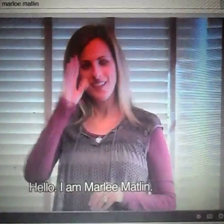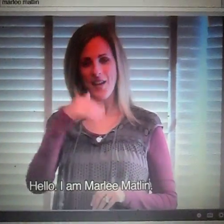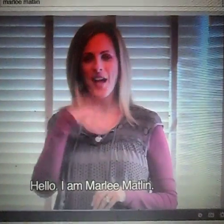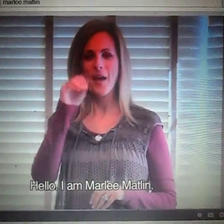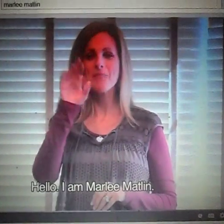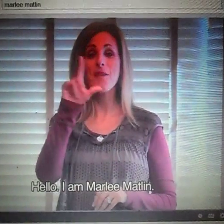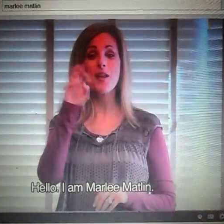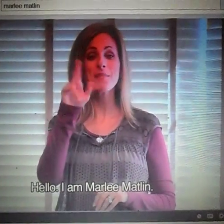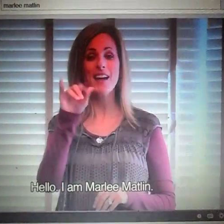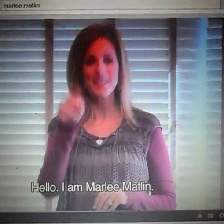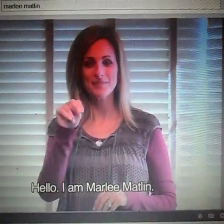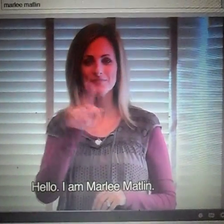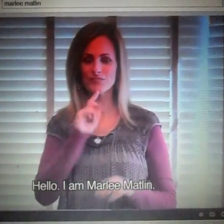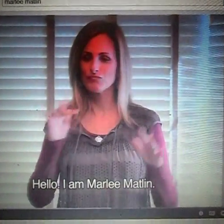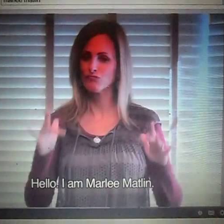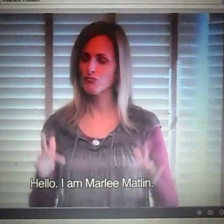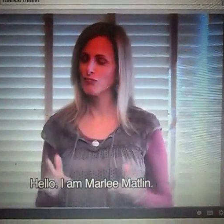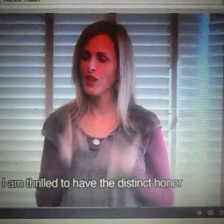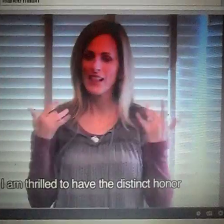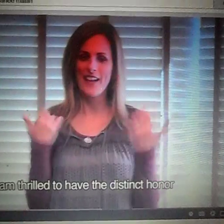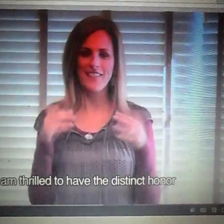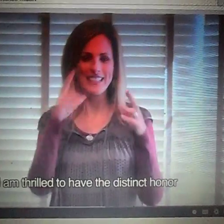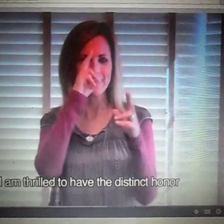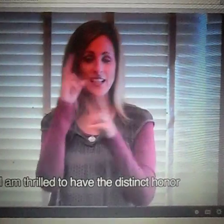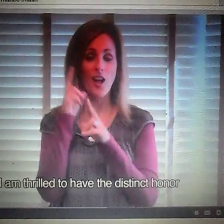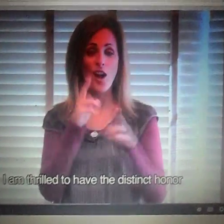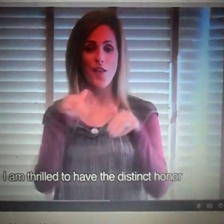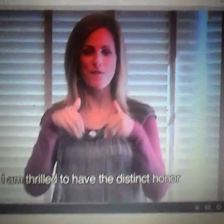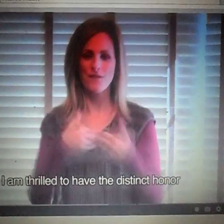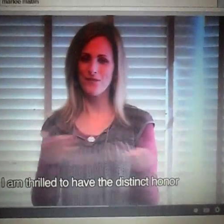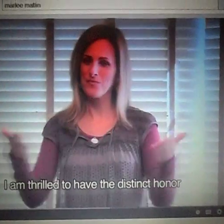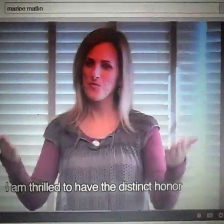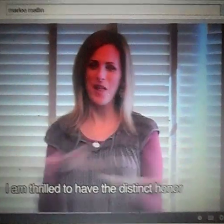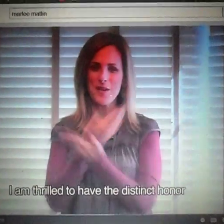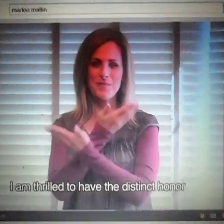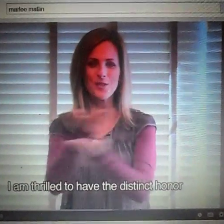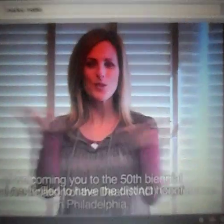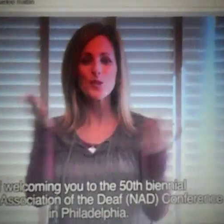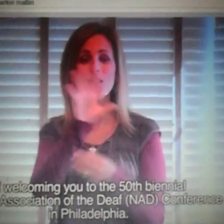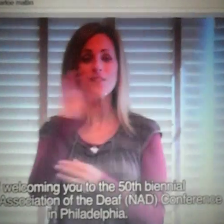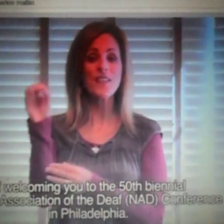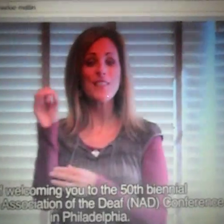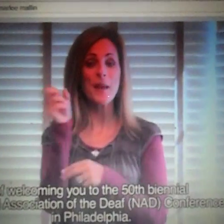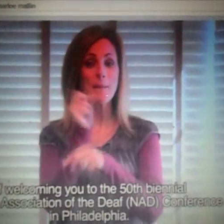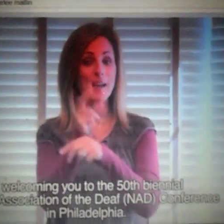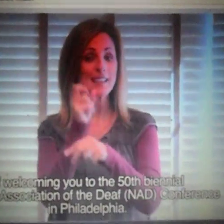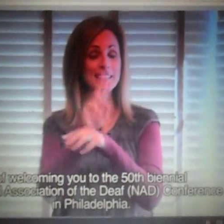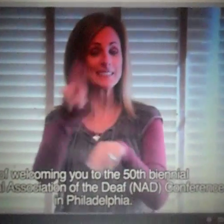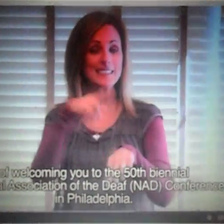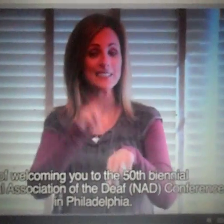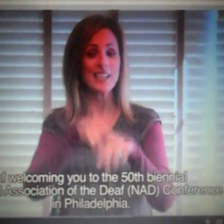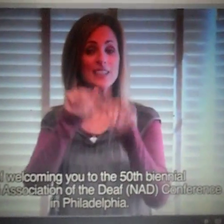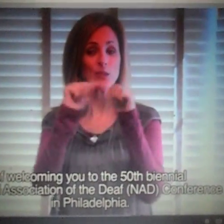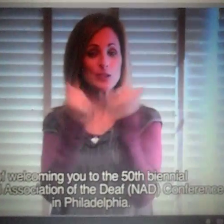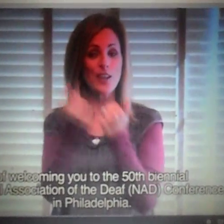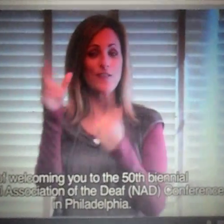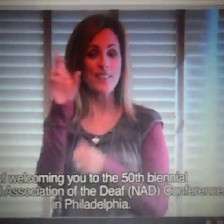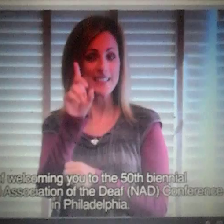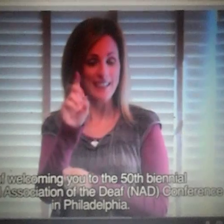Hi, I'm Marlee Mallon. I'm thrilled to have the distinct honor of welcoming you to the 50th biannual National